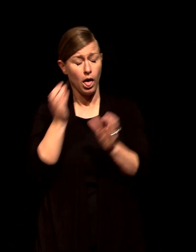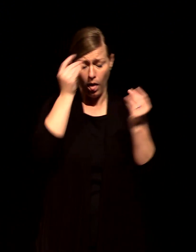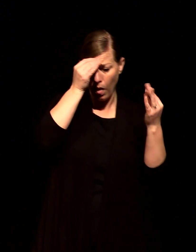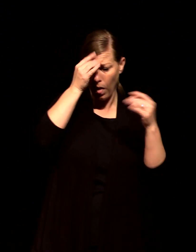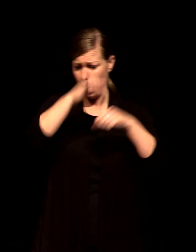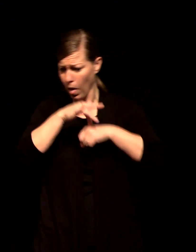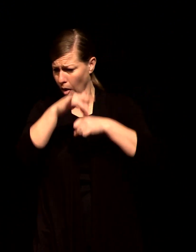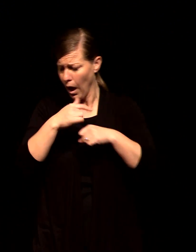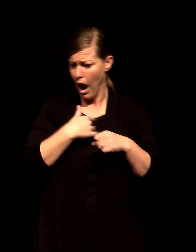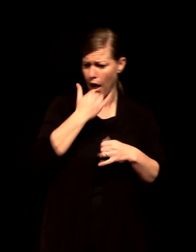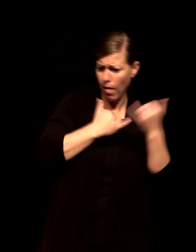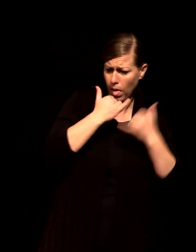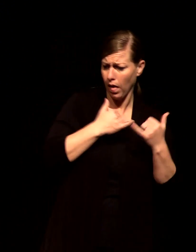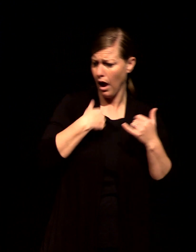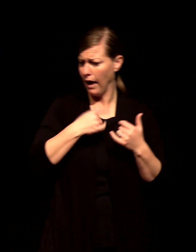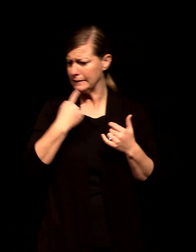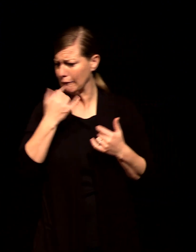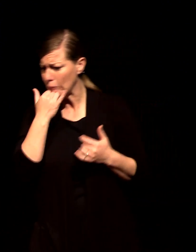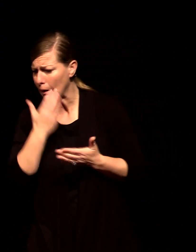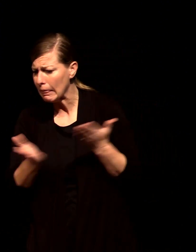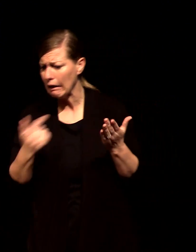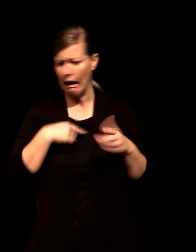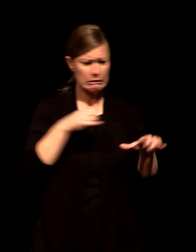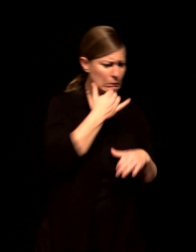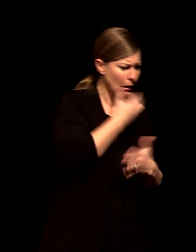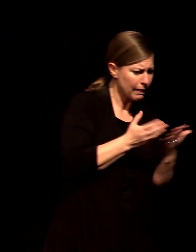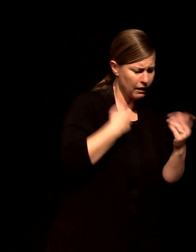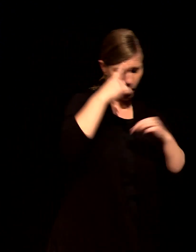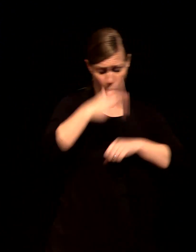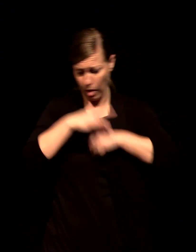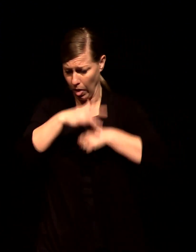also think about those moments that he had with his family